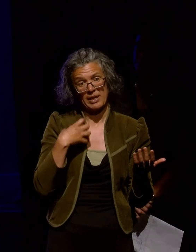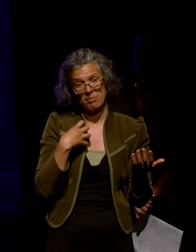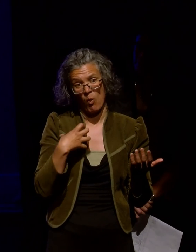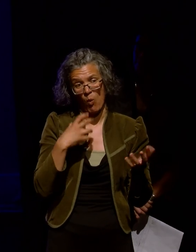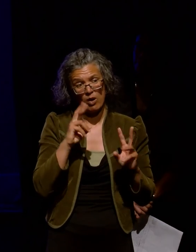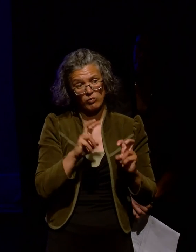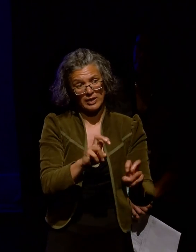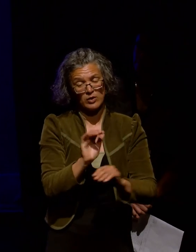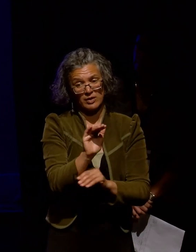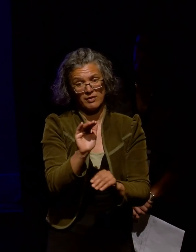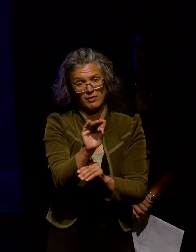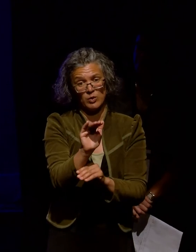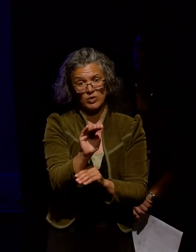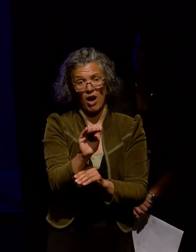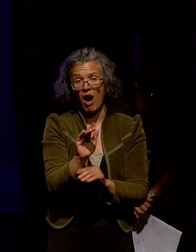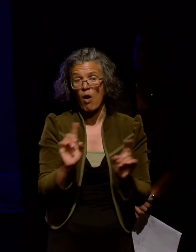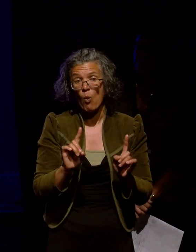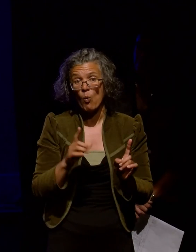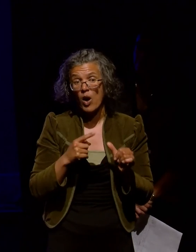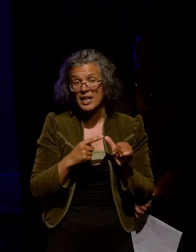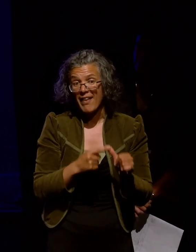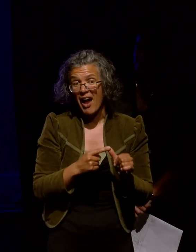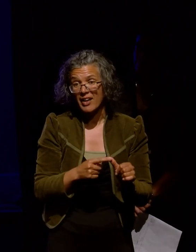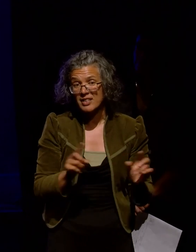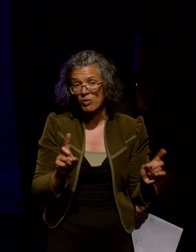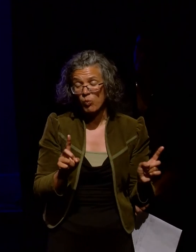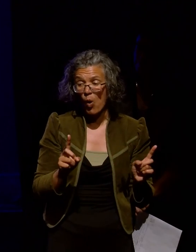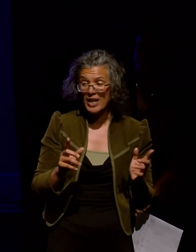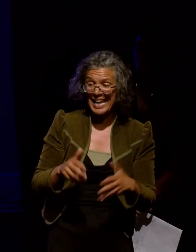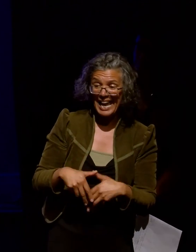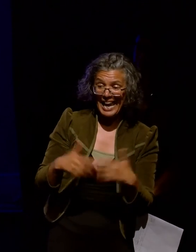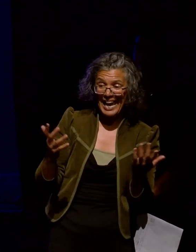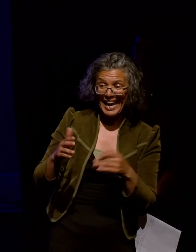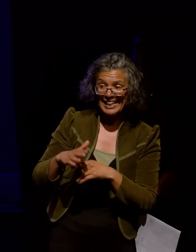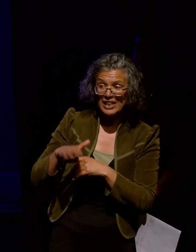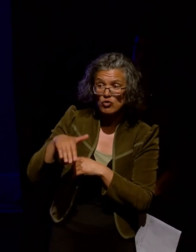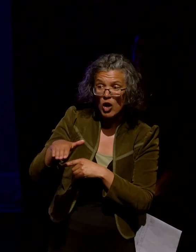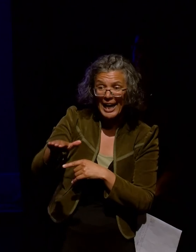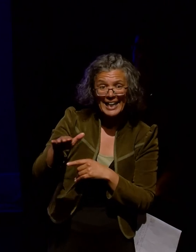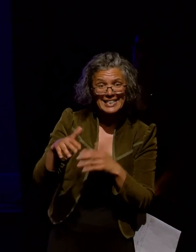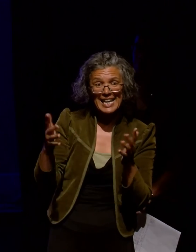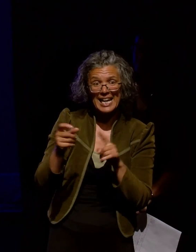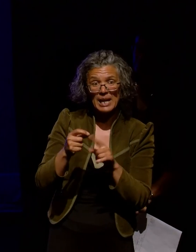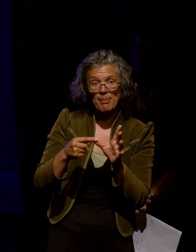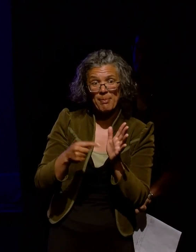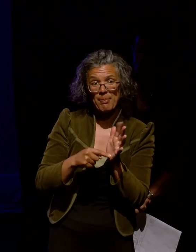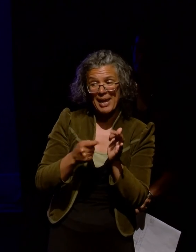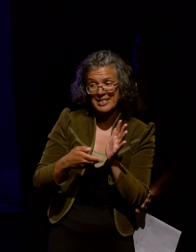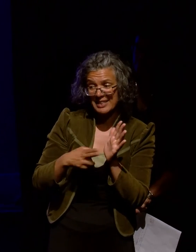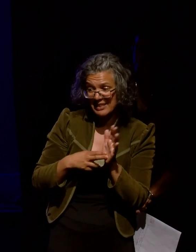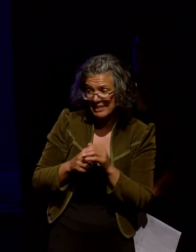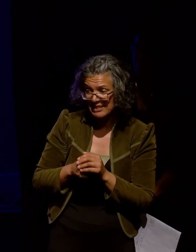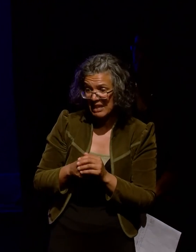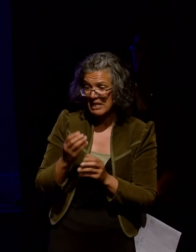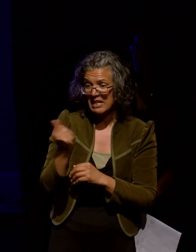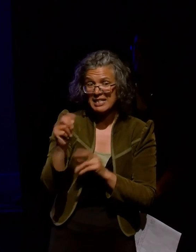Questions that such research might try to answer could be, are there any trends or patterns? Have topics come